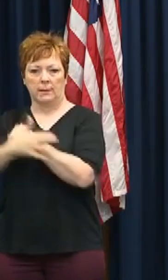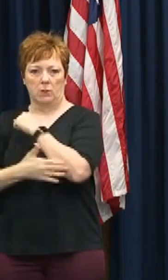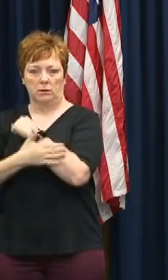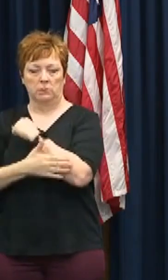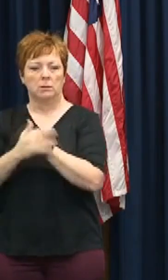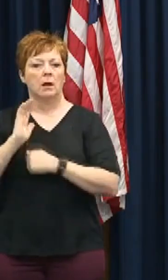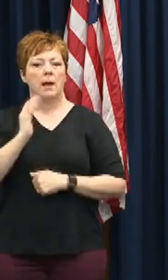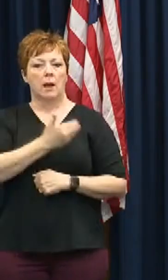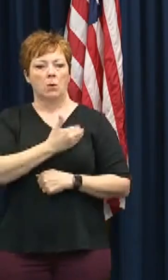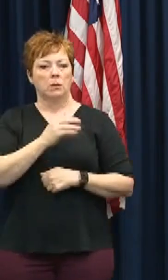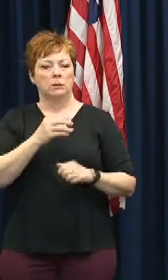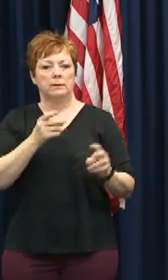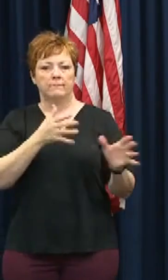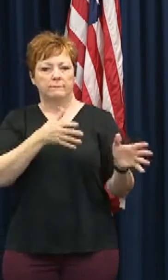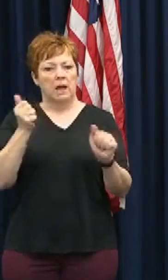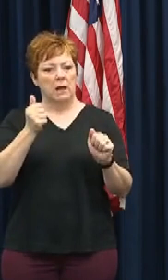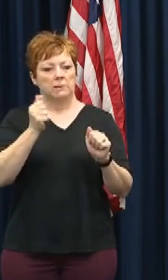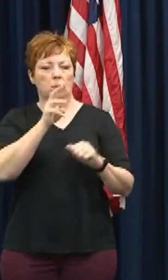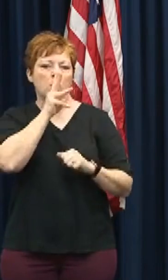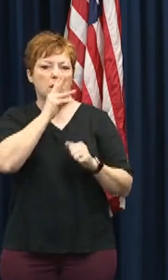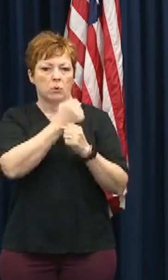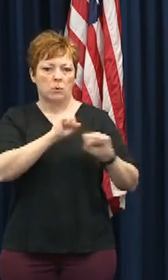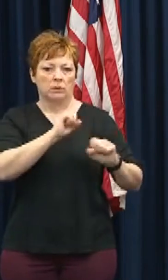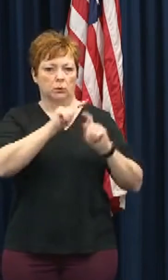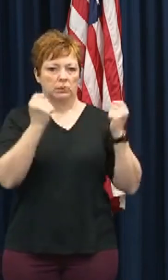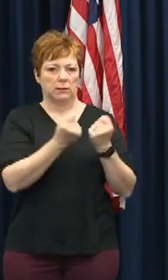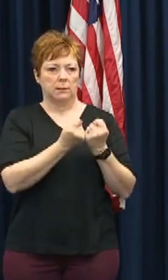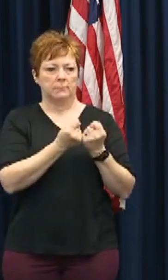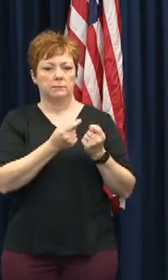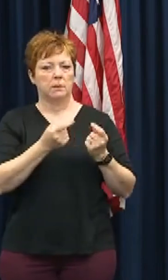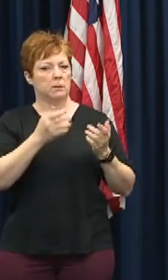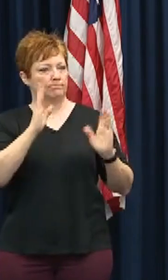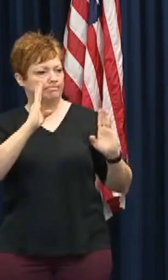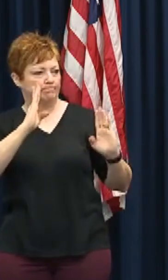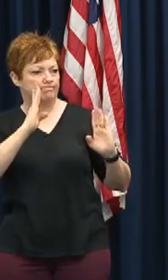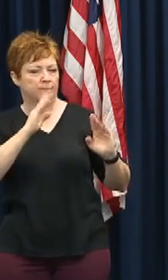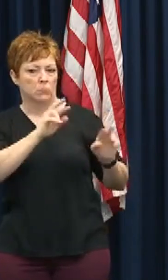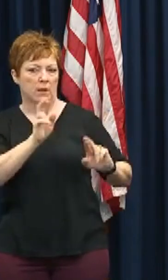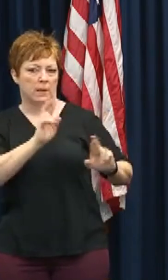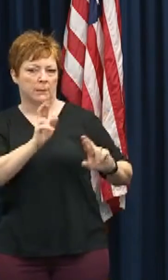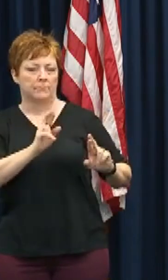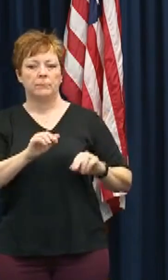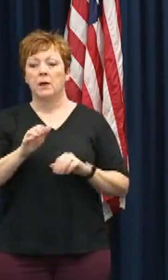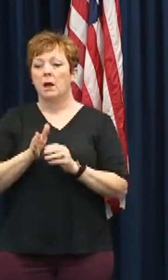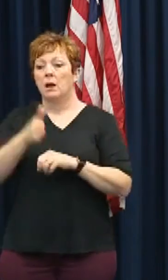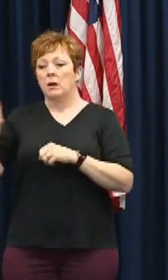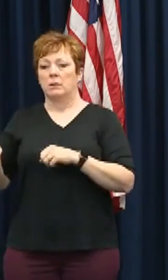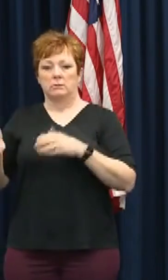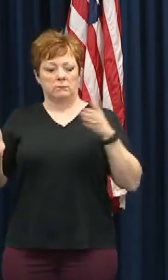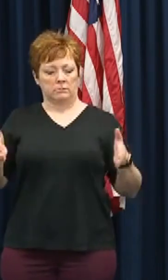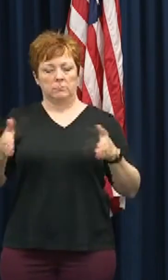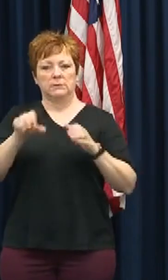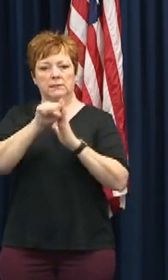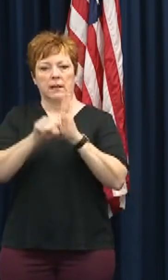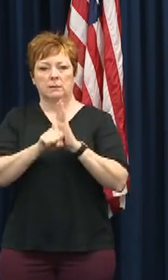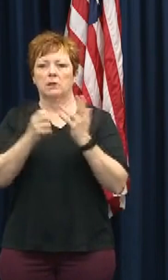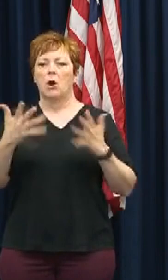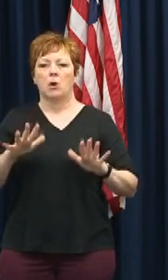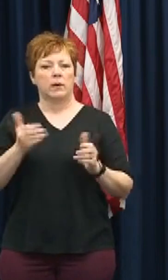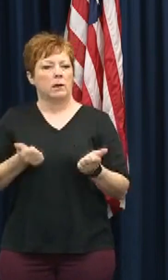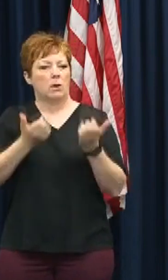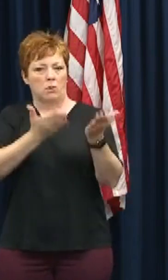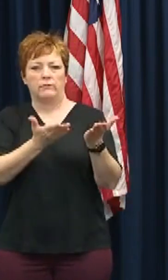Teams are on alert. FEMA and our neighboring states have already reached out to us to offer their assistance for search and rescue.